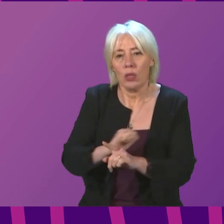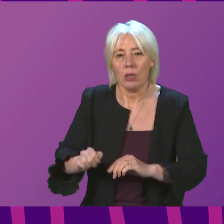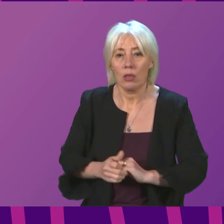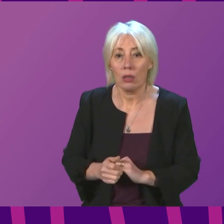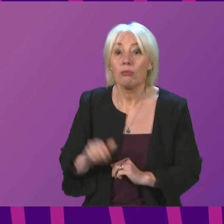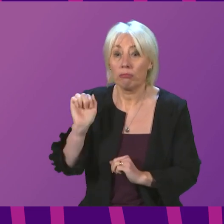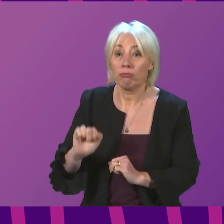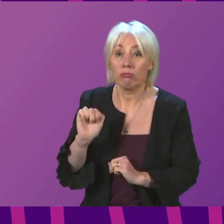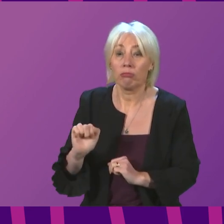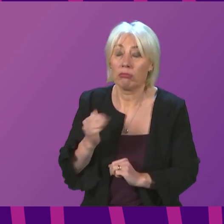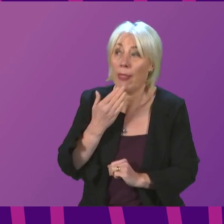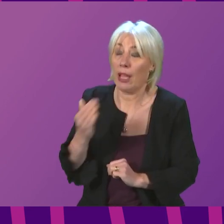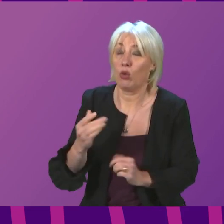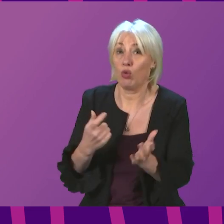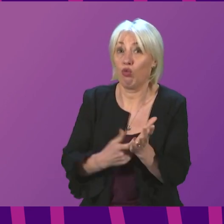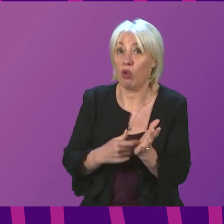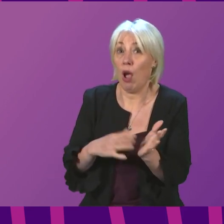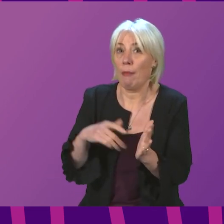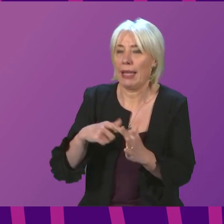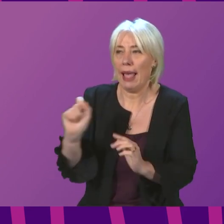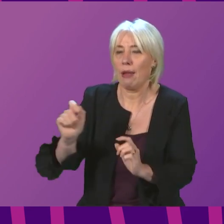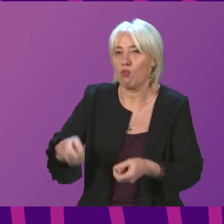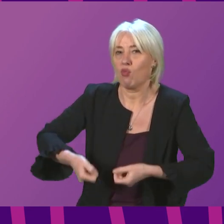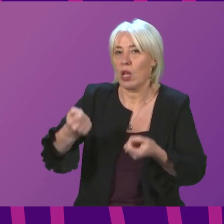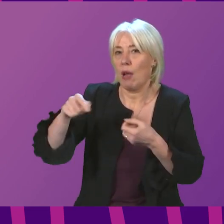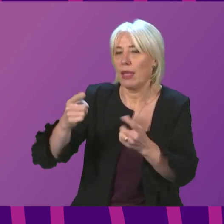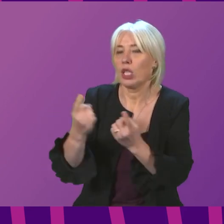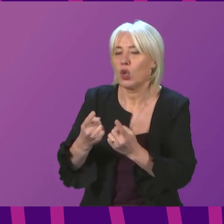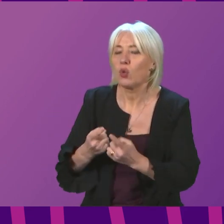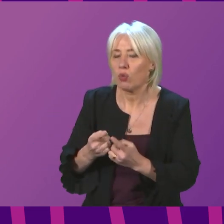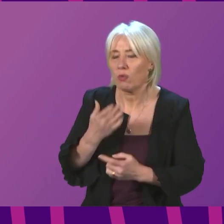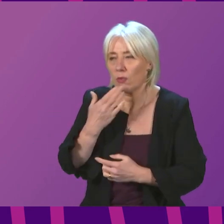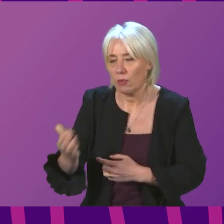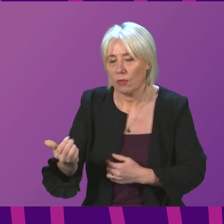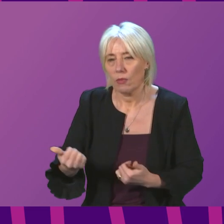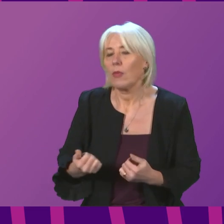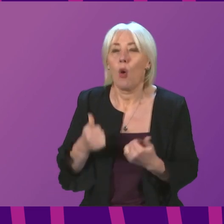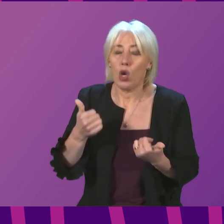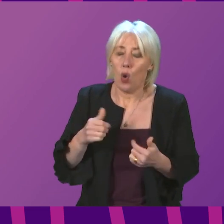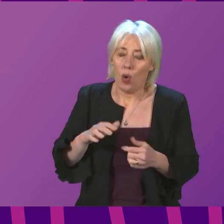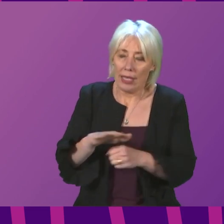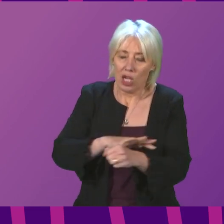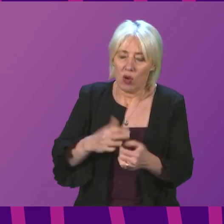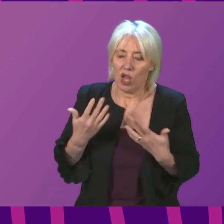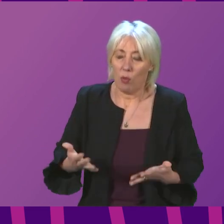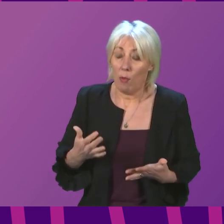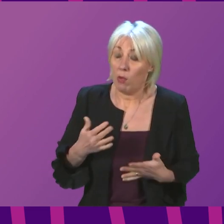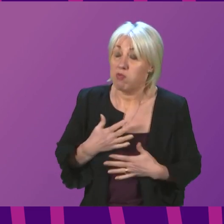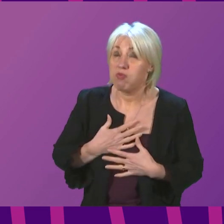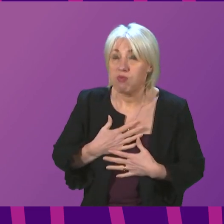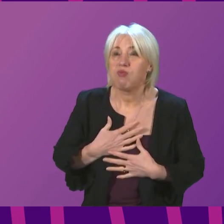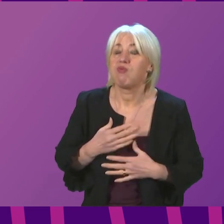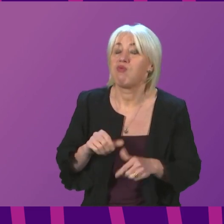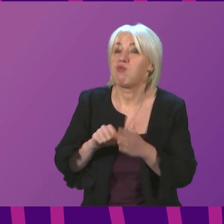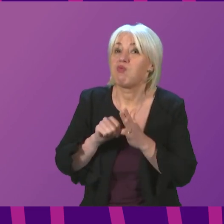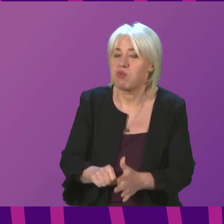I would like to thank Rhona Mackay for raising this issue. Clearly, the conditions that we are all living under right now do further increase the